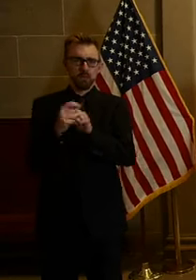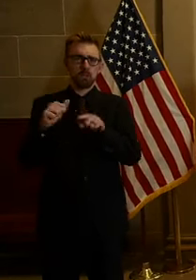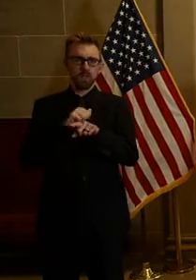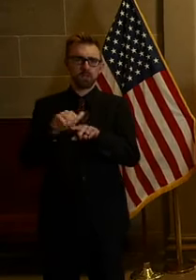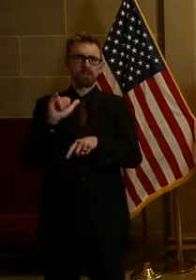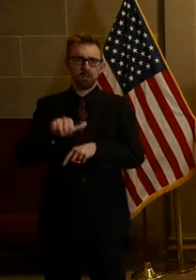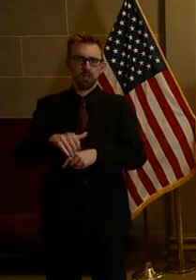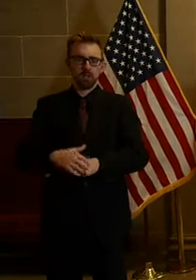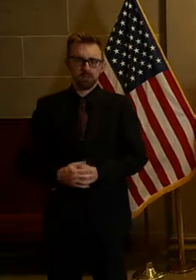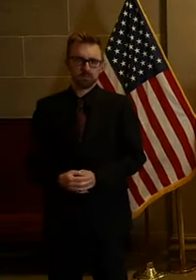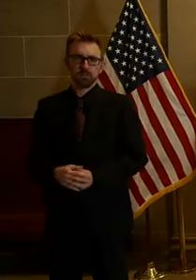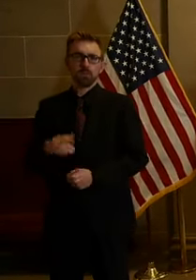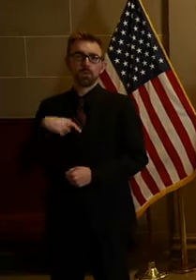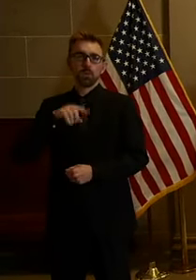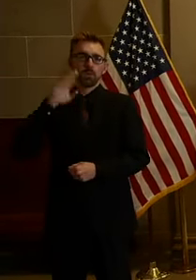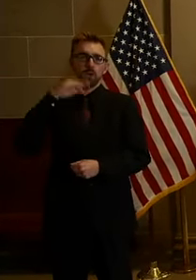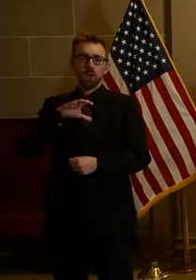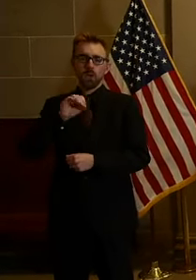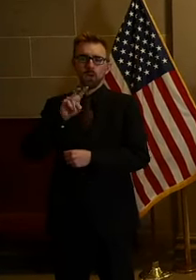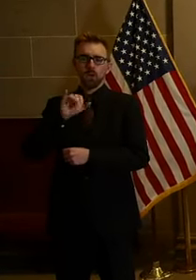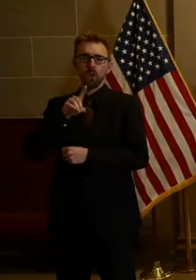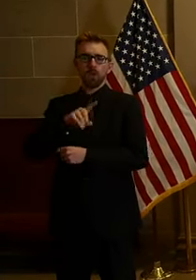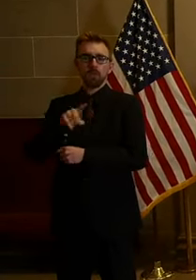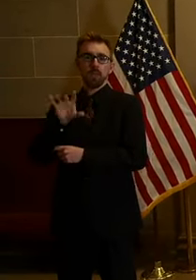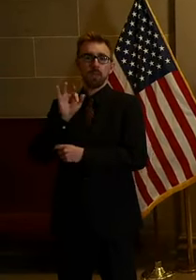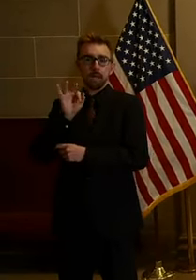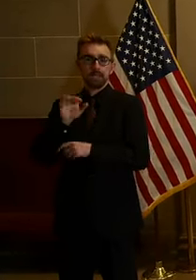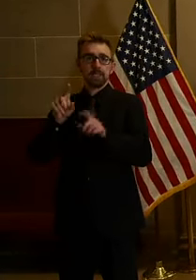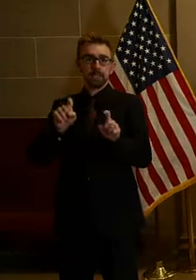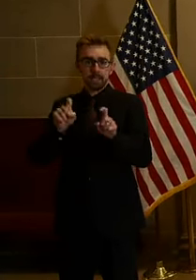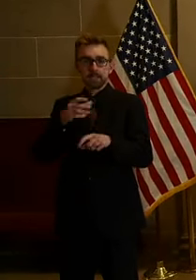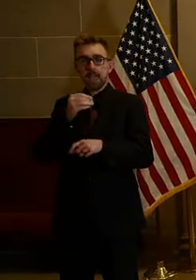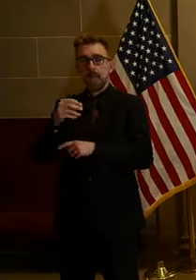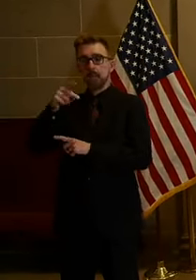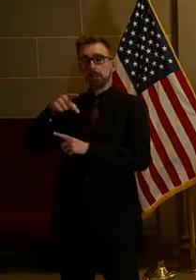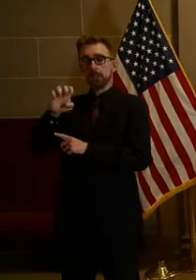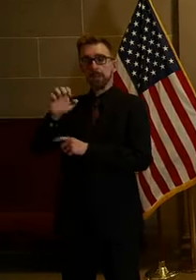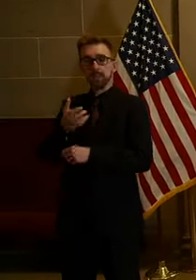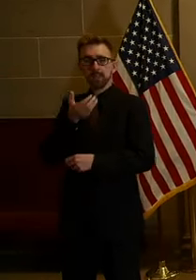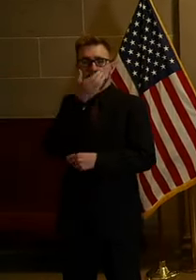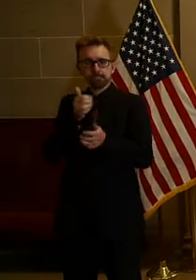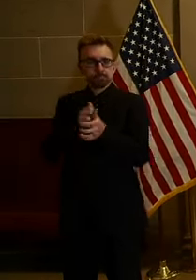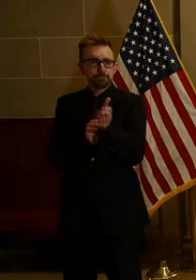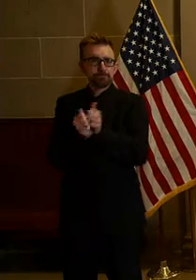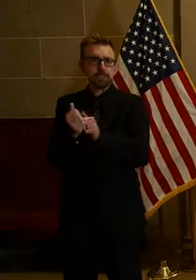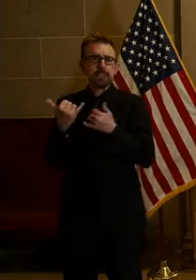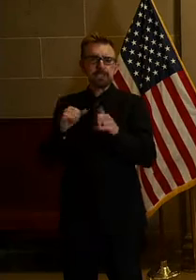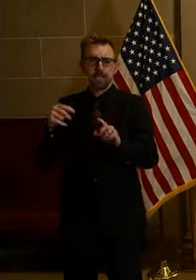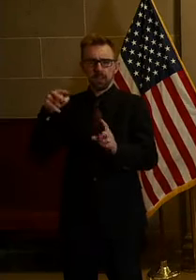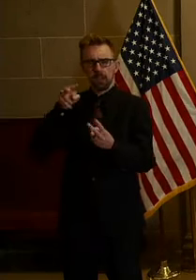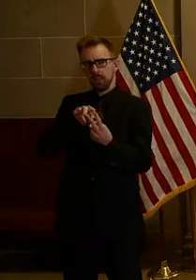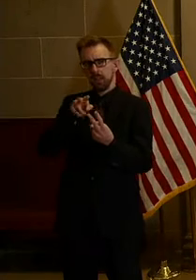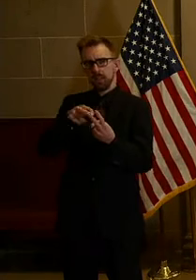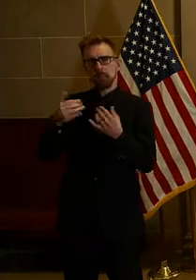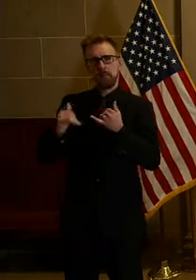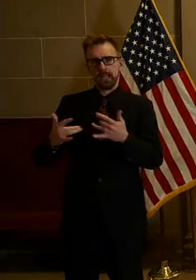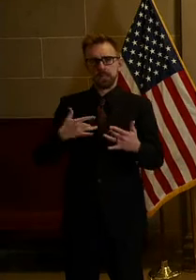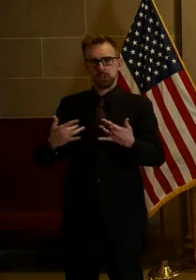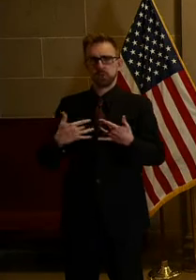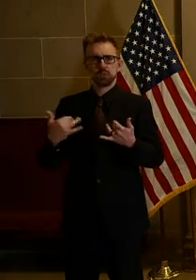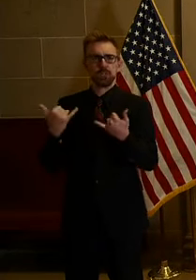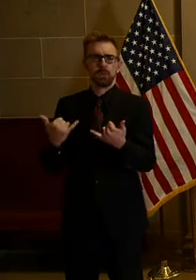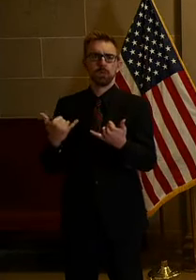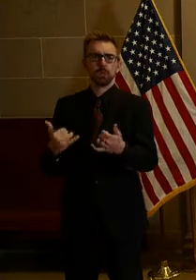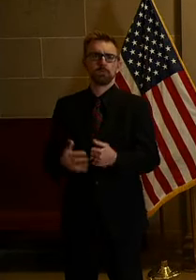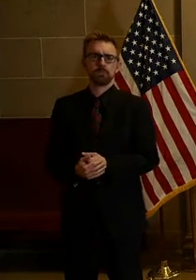know that COVID-19 testing and PPE are still some of the biggest concerns right now. And